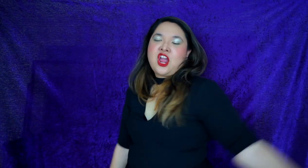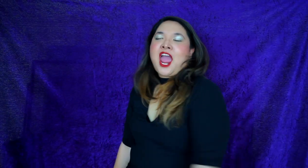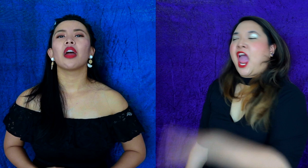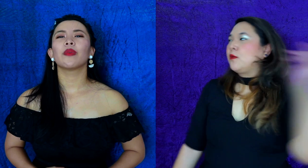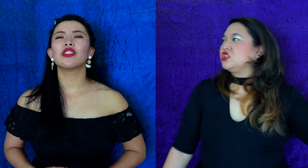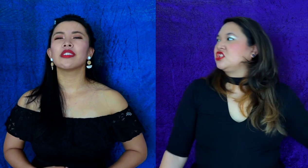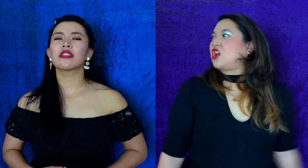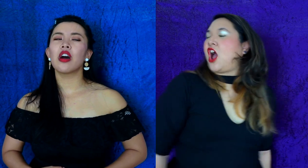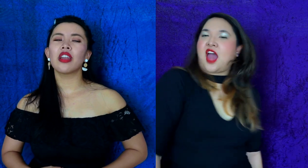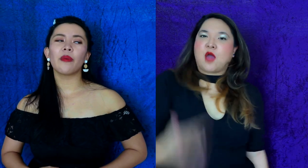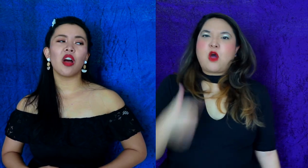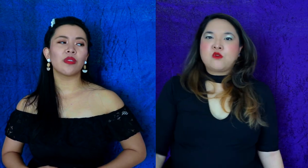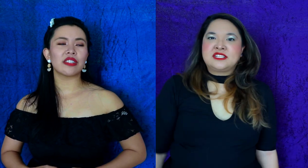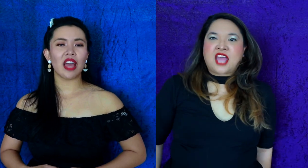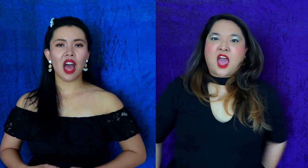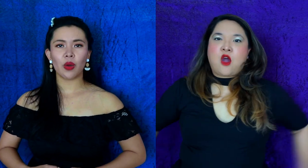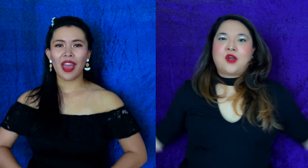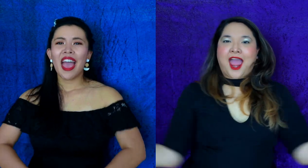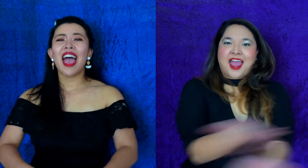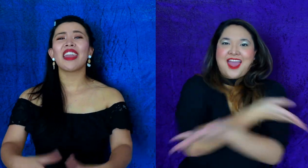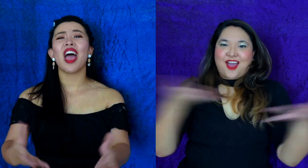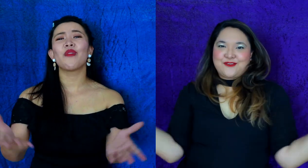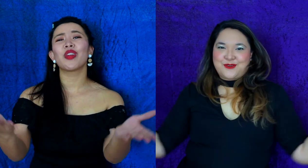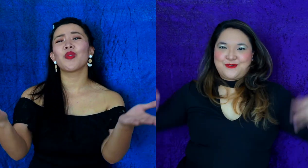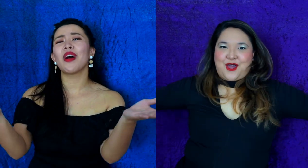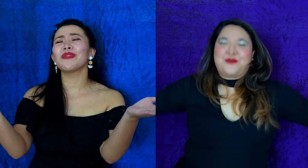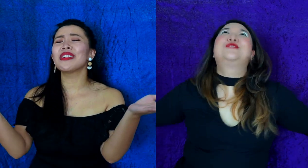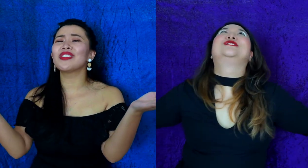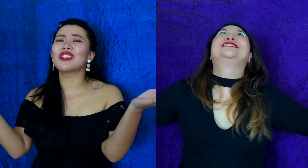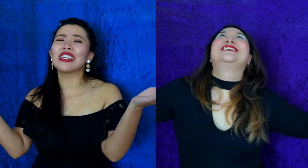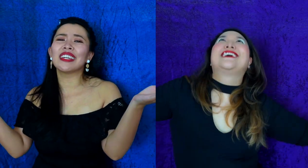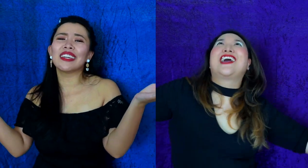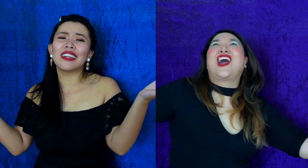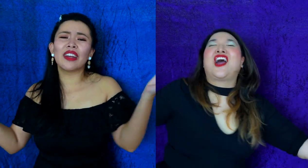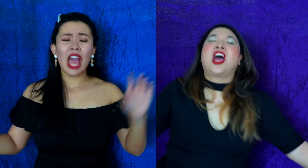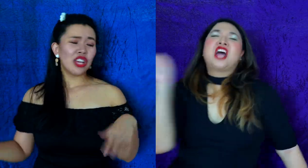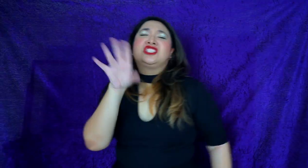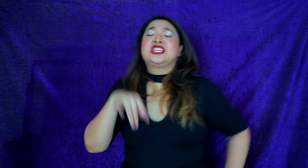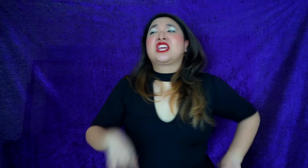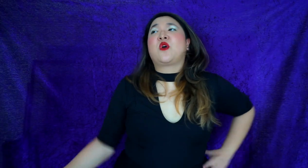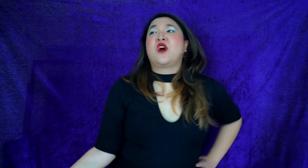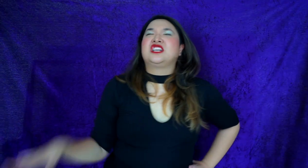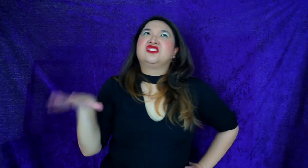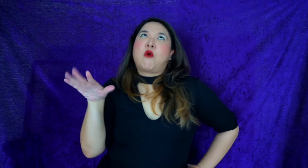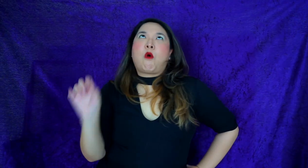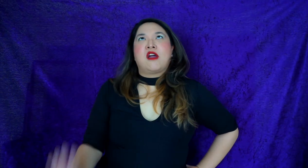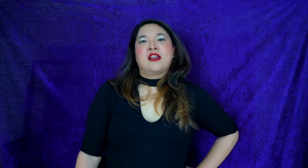And when she is gone I will own the town And everyone will cheer She was sorta